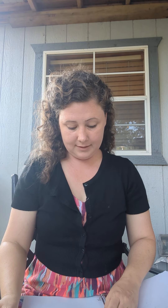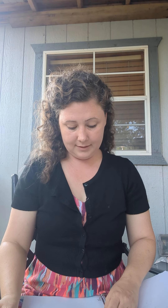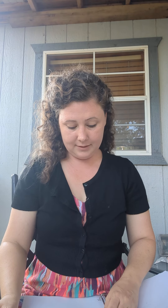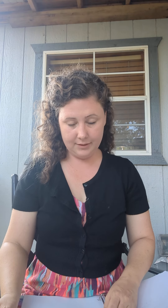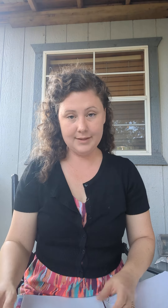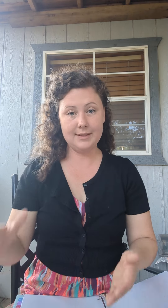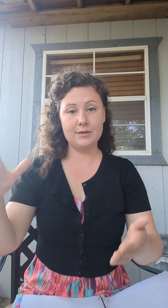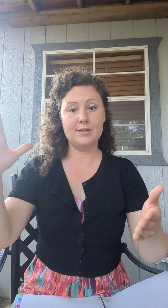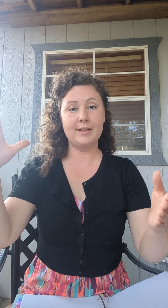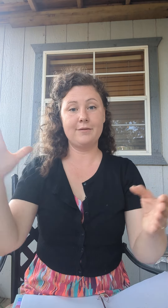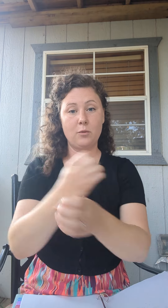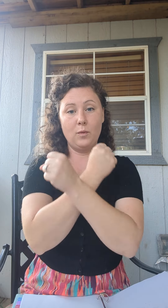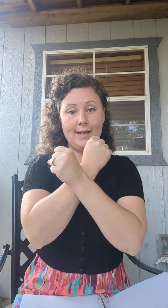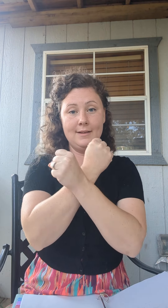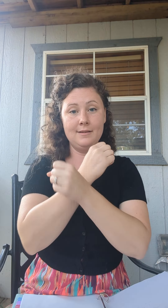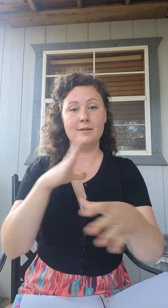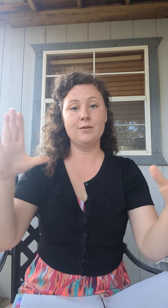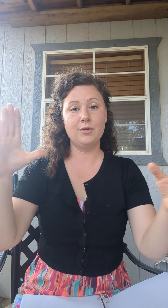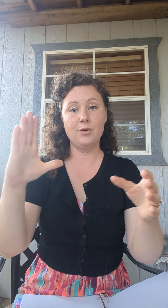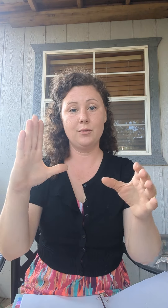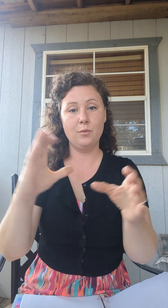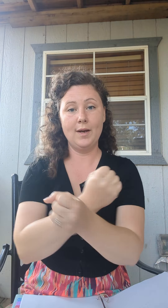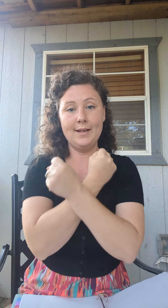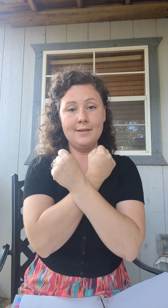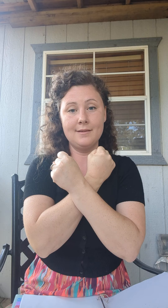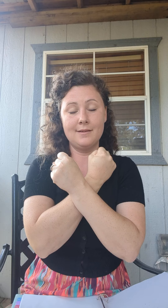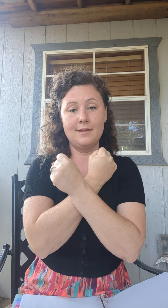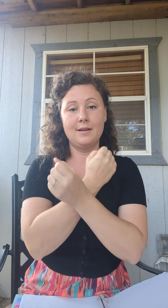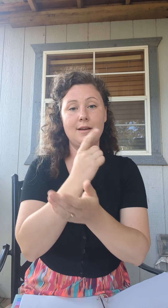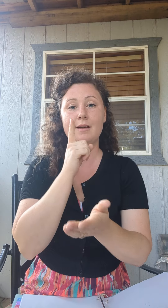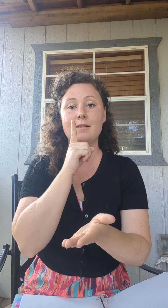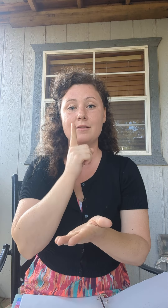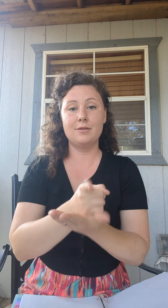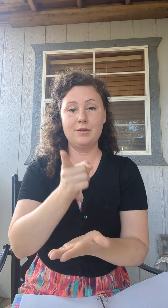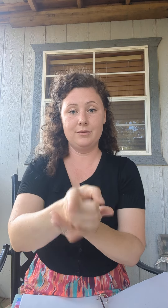So this is the sign for win. Win. Lose.